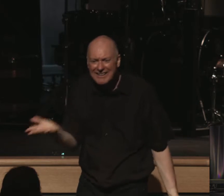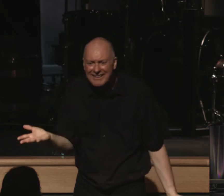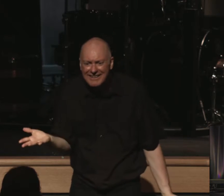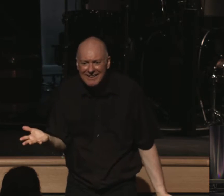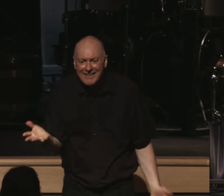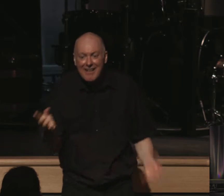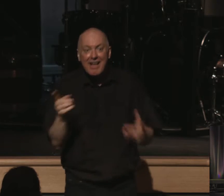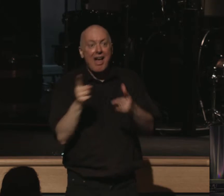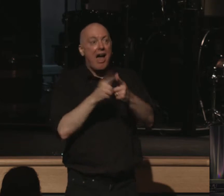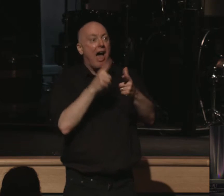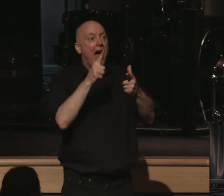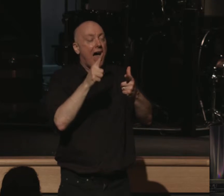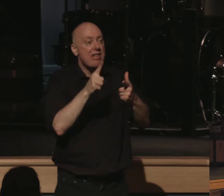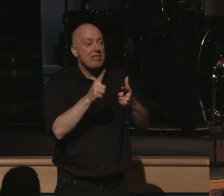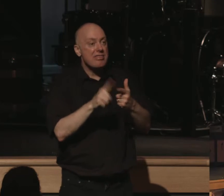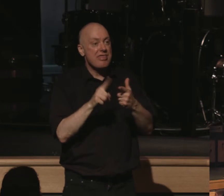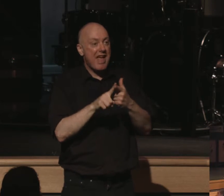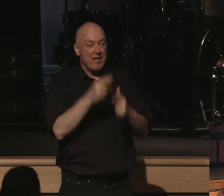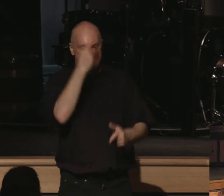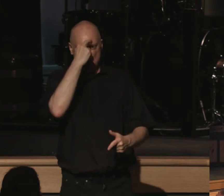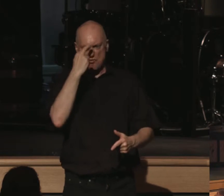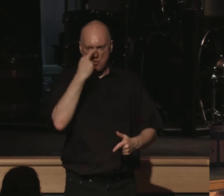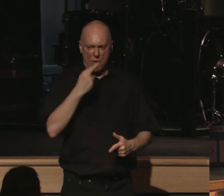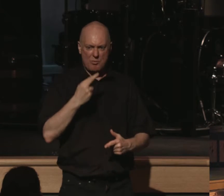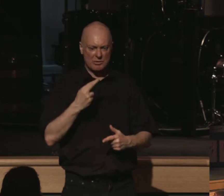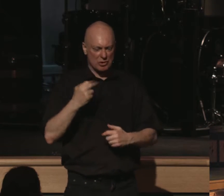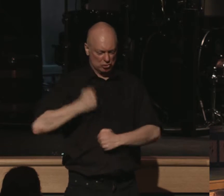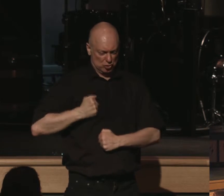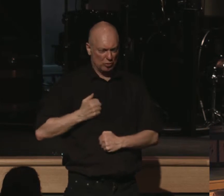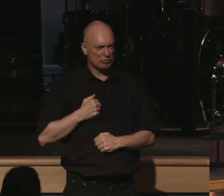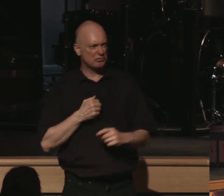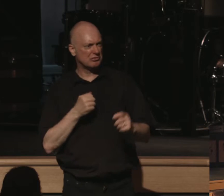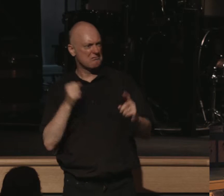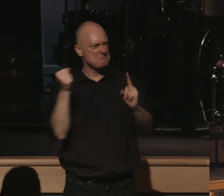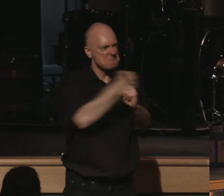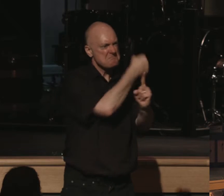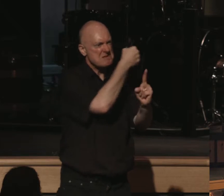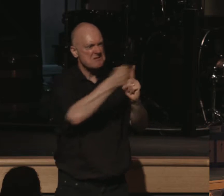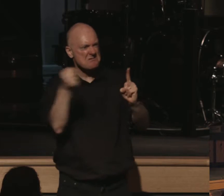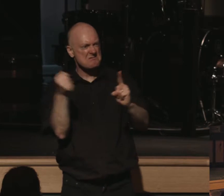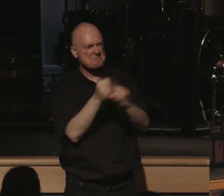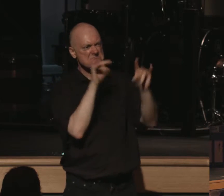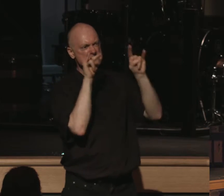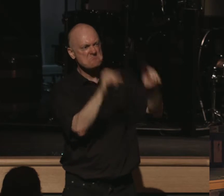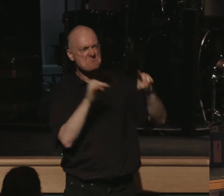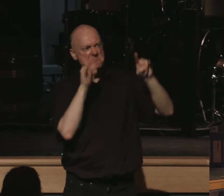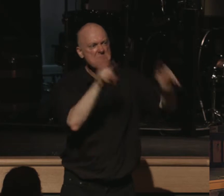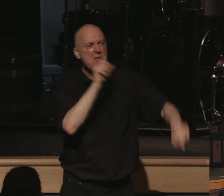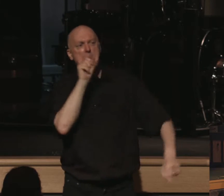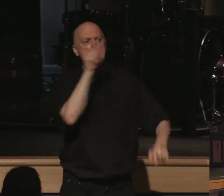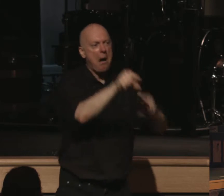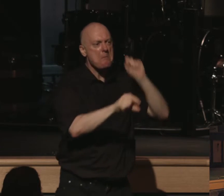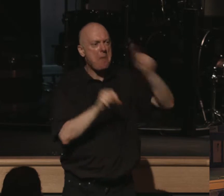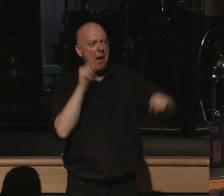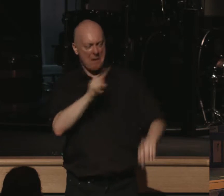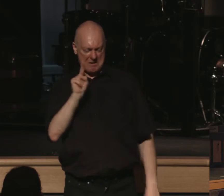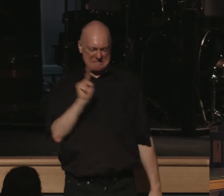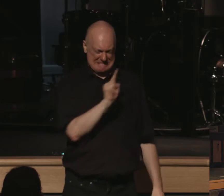and then moved, marched by the Roman soldiers, beaten and mocked and spat upon the whole way until the hill and placed upon a